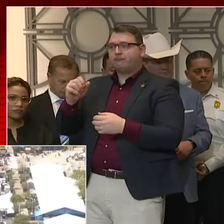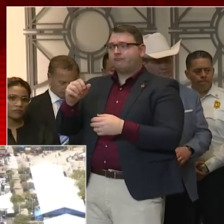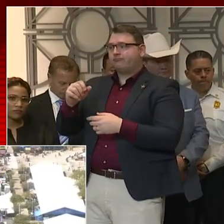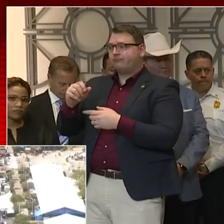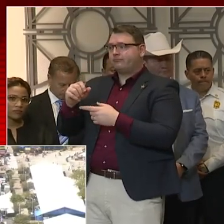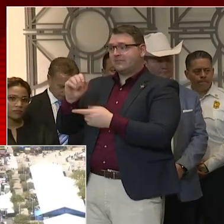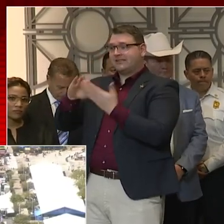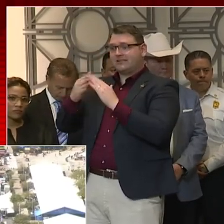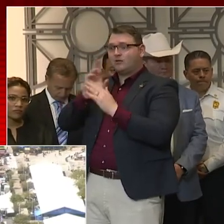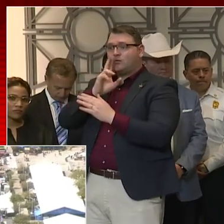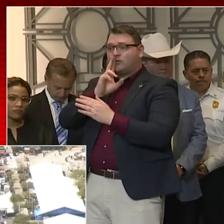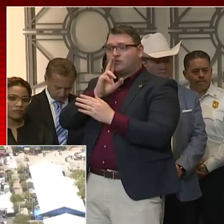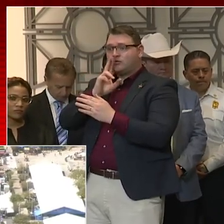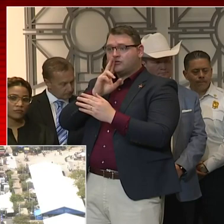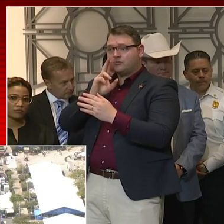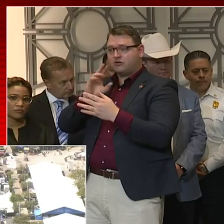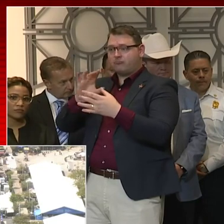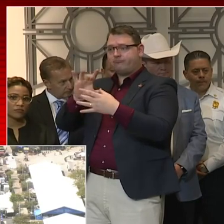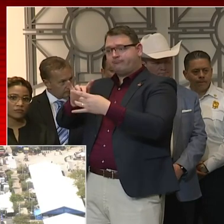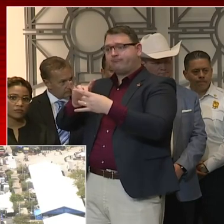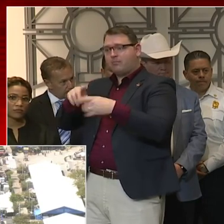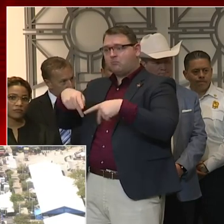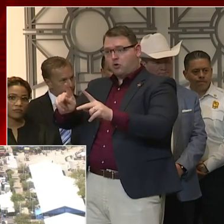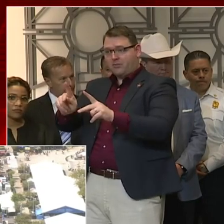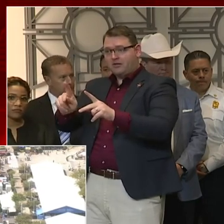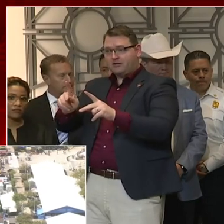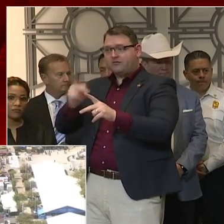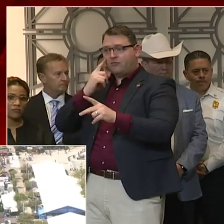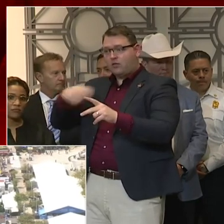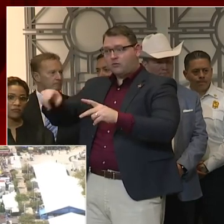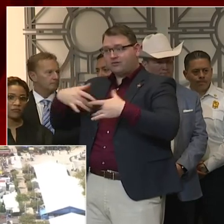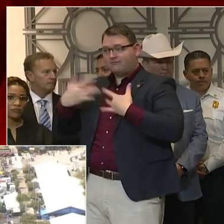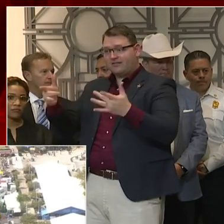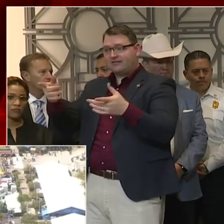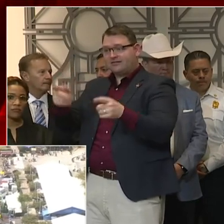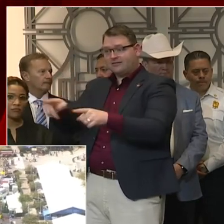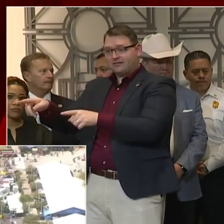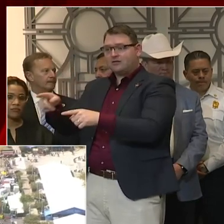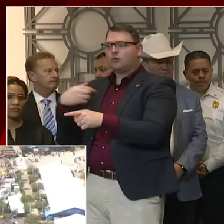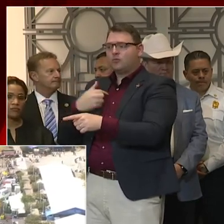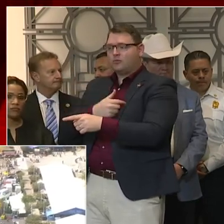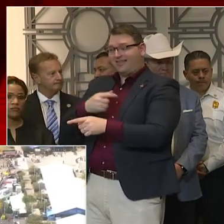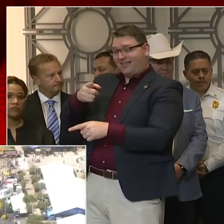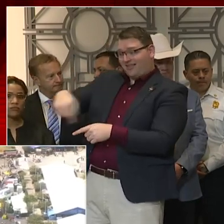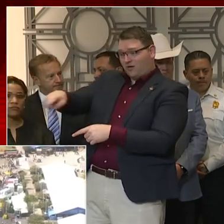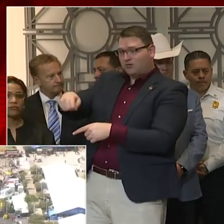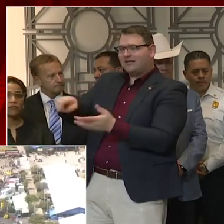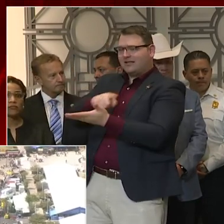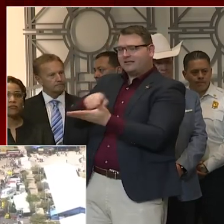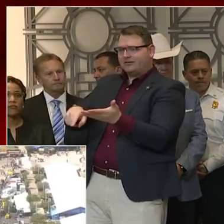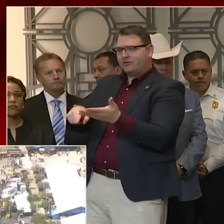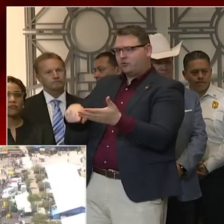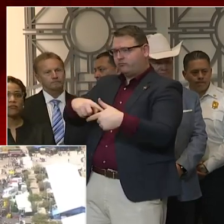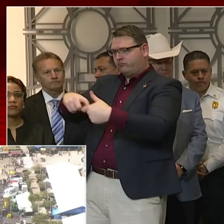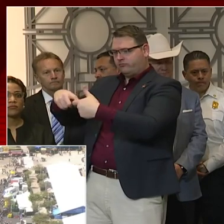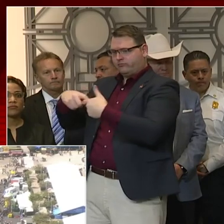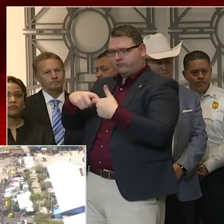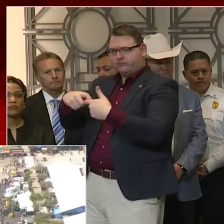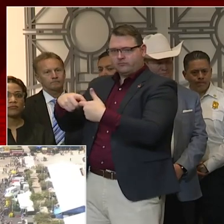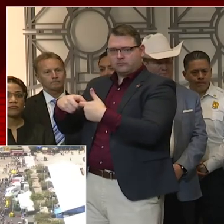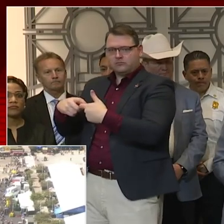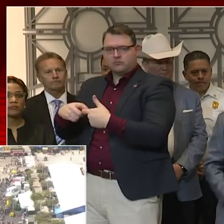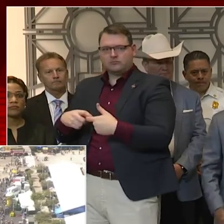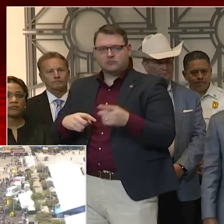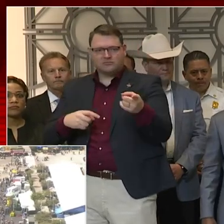controlled by the city for the month of March, we are canceling those. We'll continue to work with all of the other stakeholders in the city. At